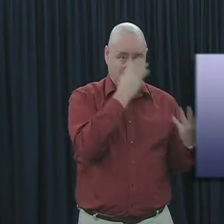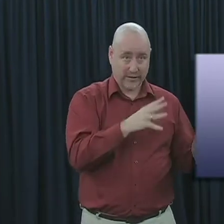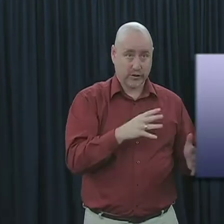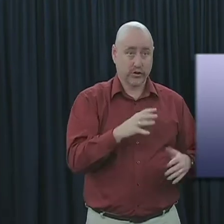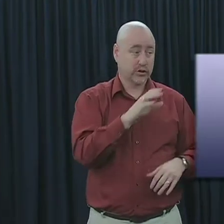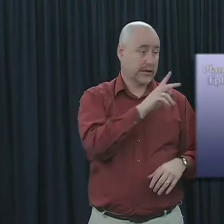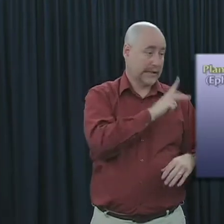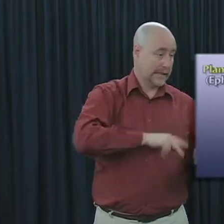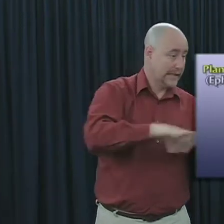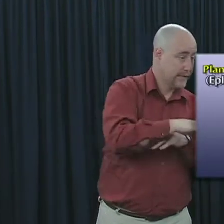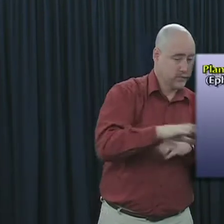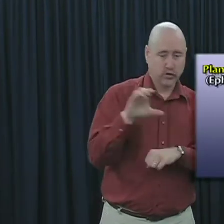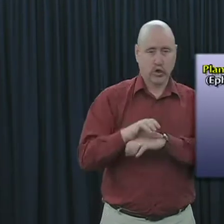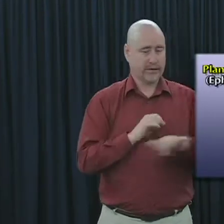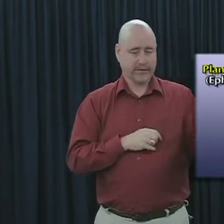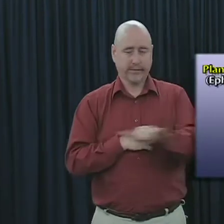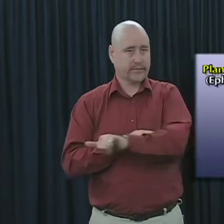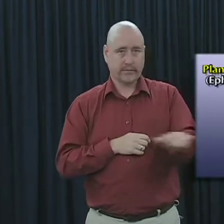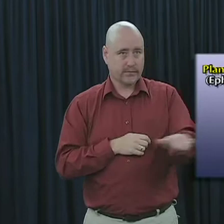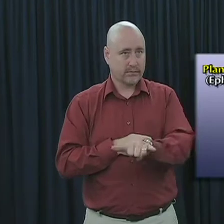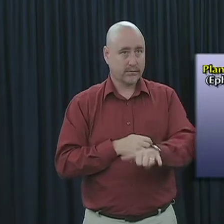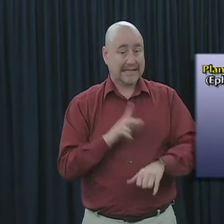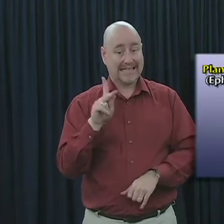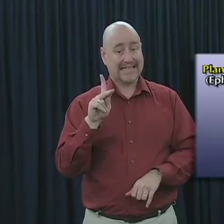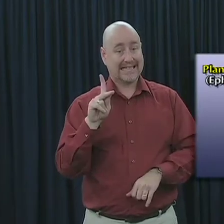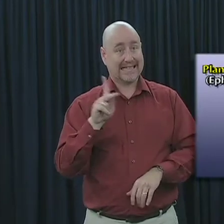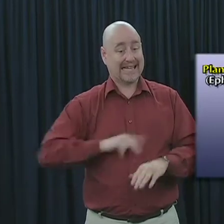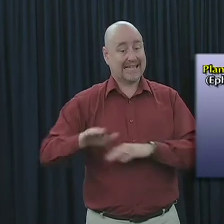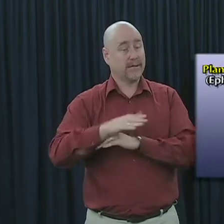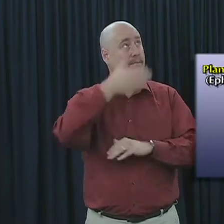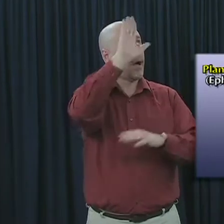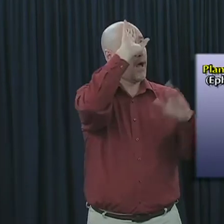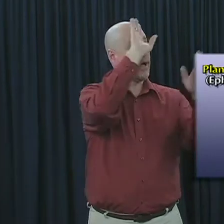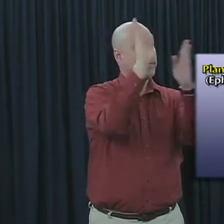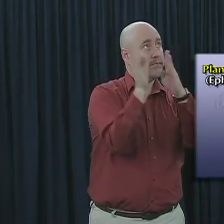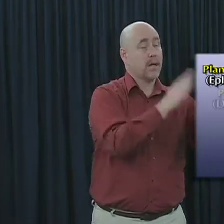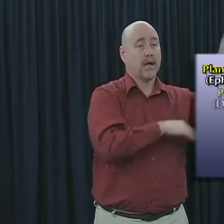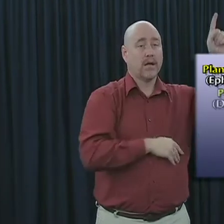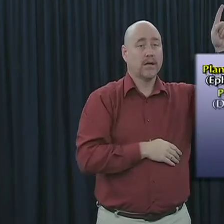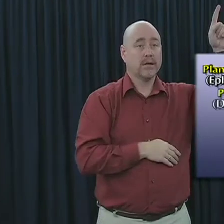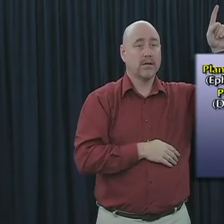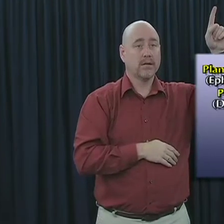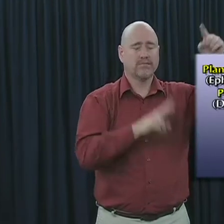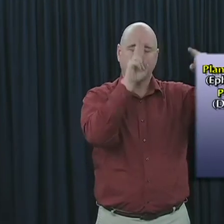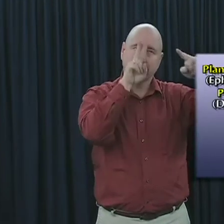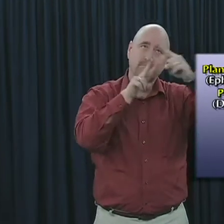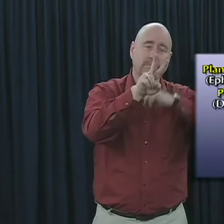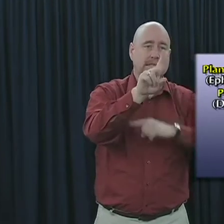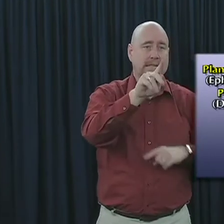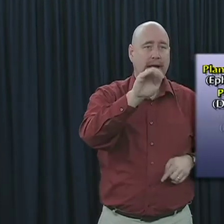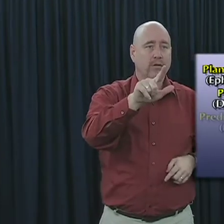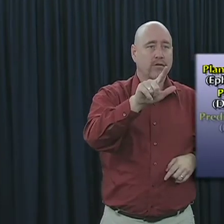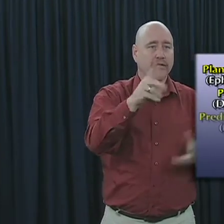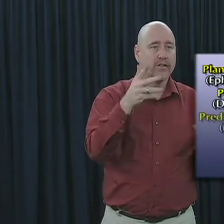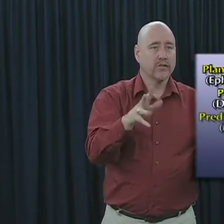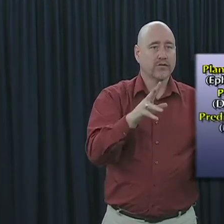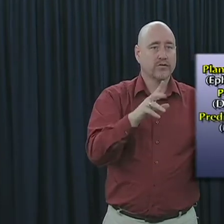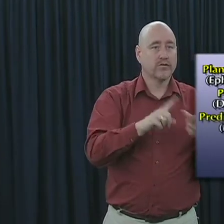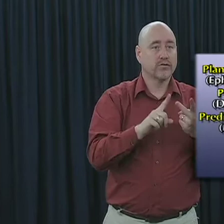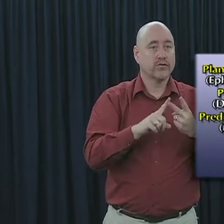one and the same and the kingdom had been planned by deity. It had been prophesied by the prophets, predicted by